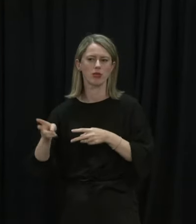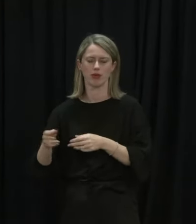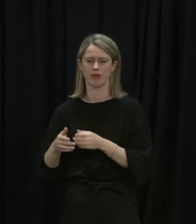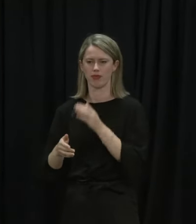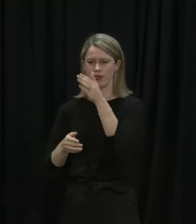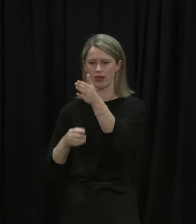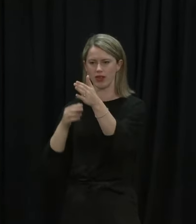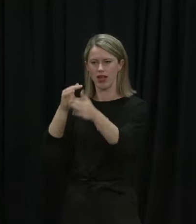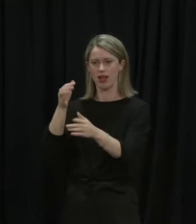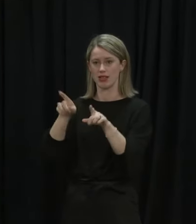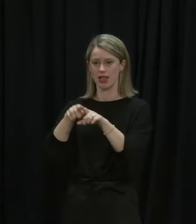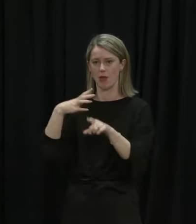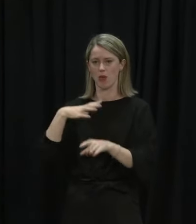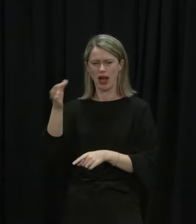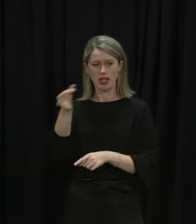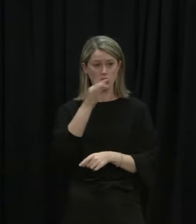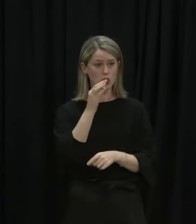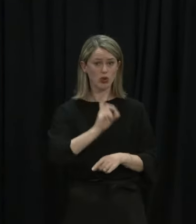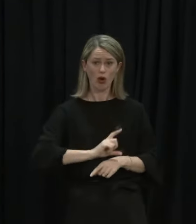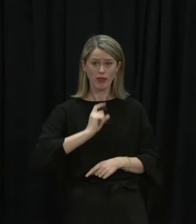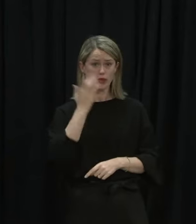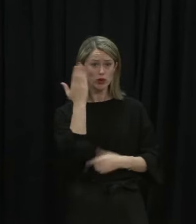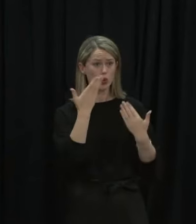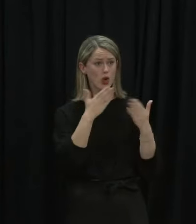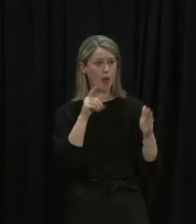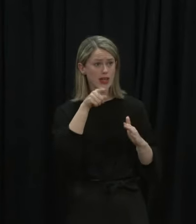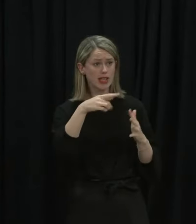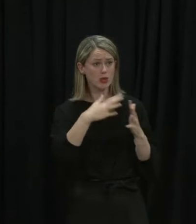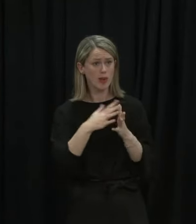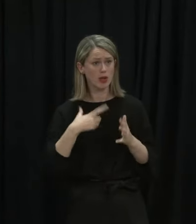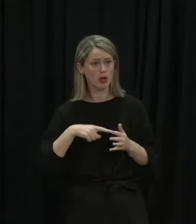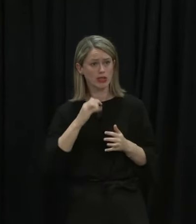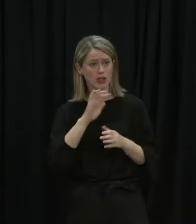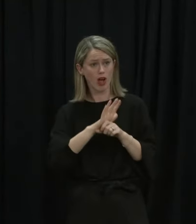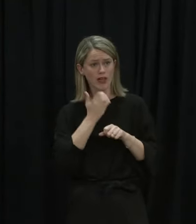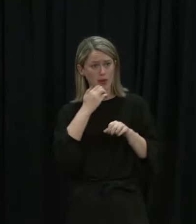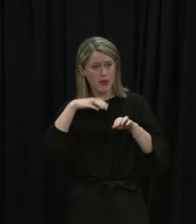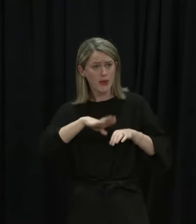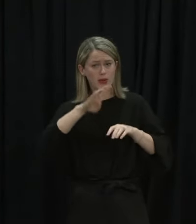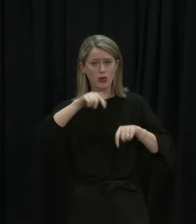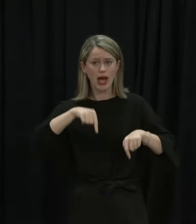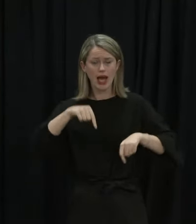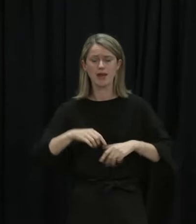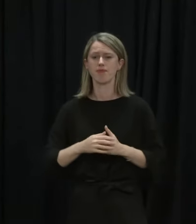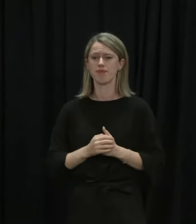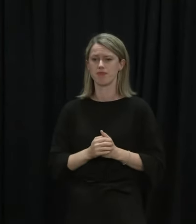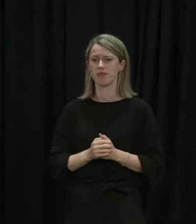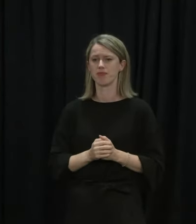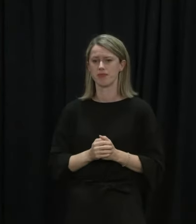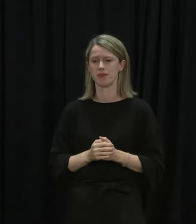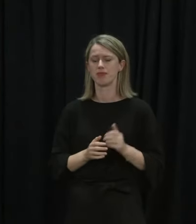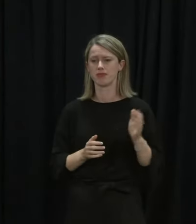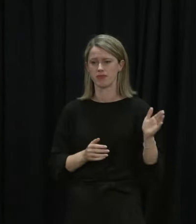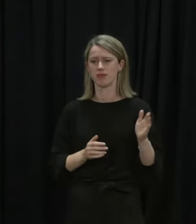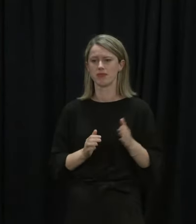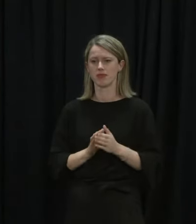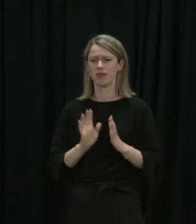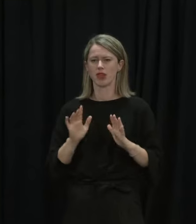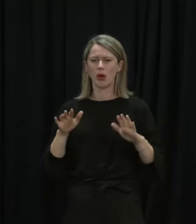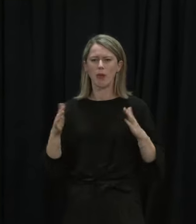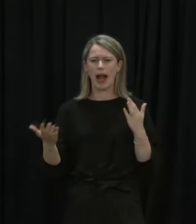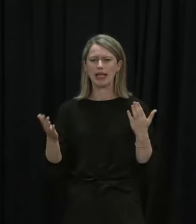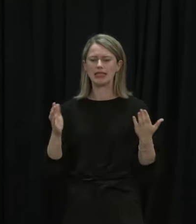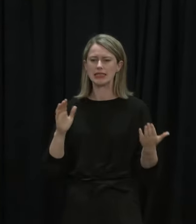And Dr Bloomfield, are you still confident in schools opening next week given that surge in case numbers today? Of course, it's always a balance